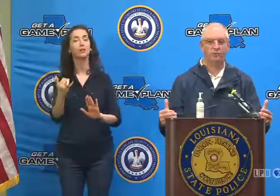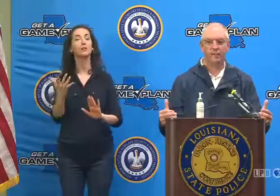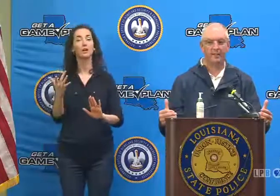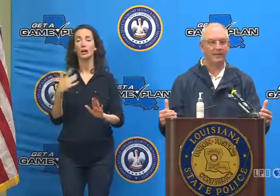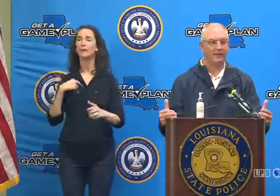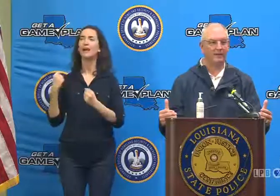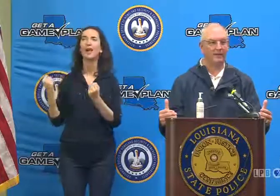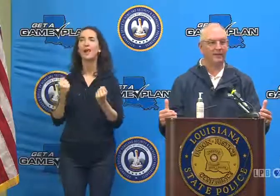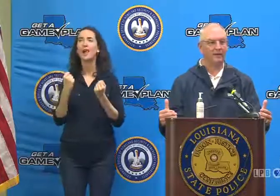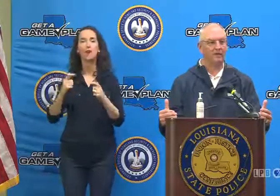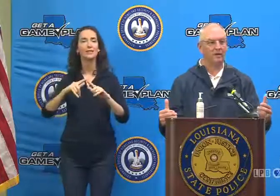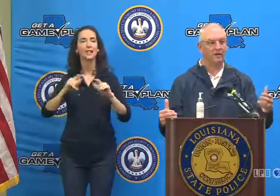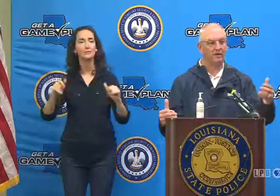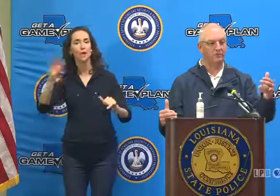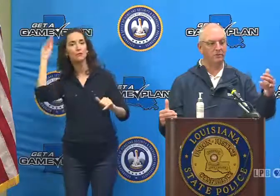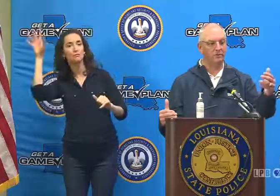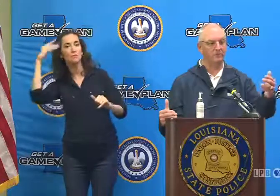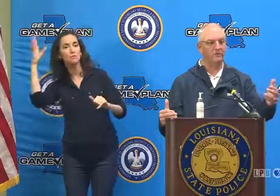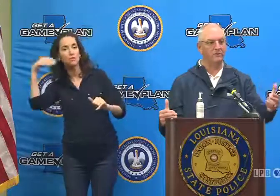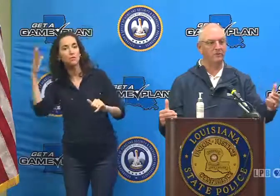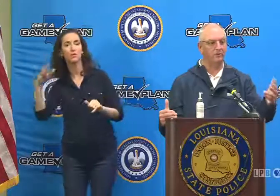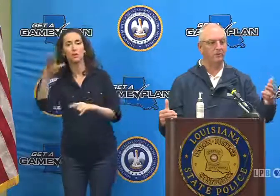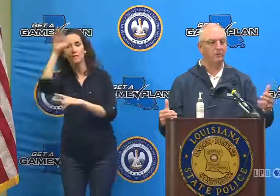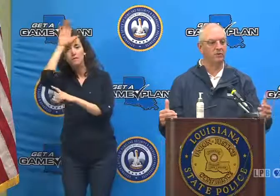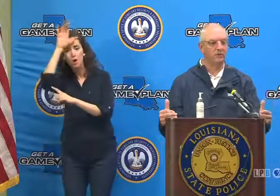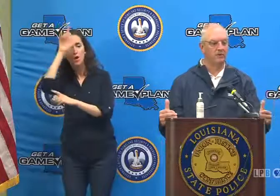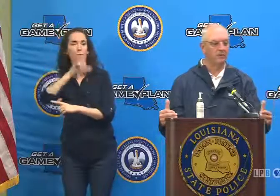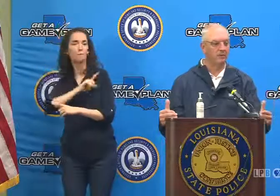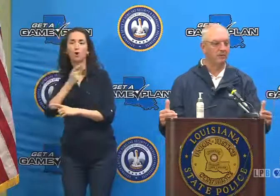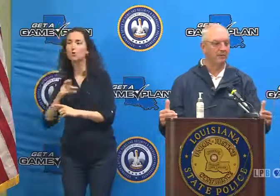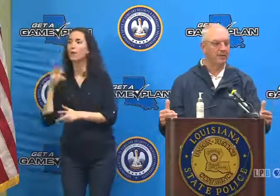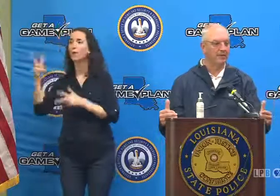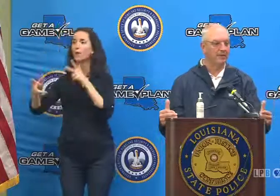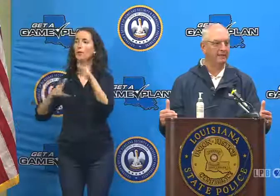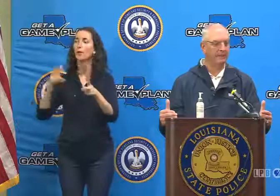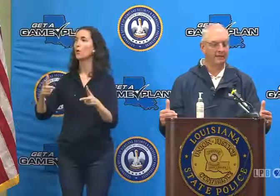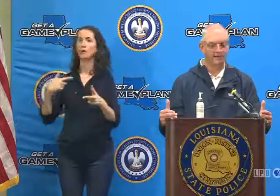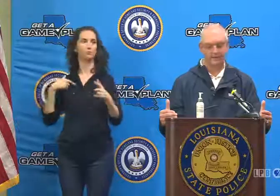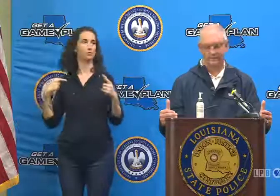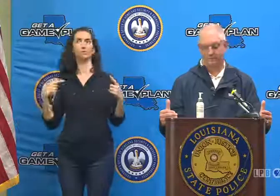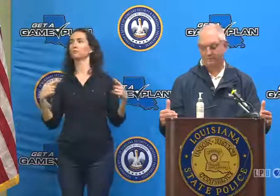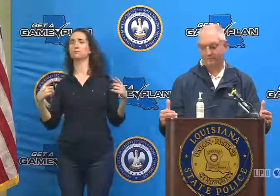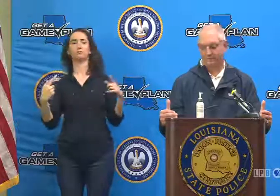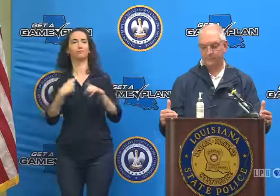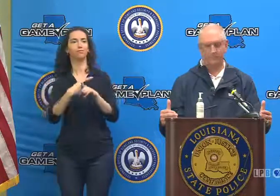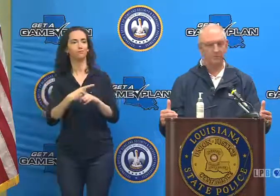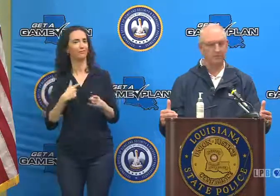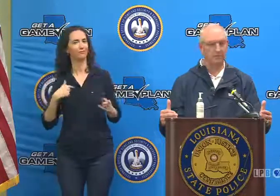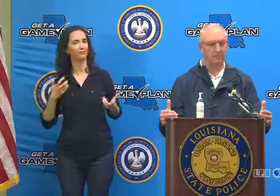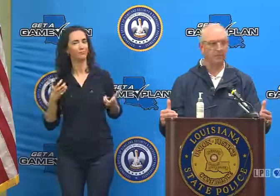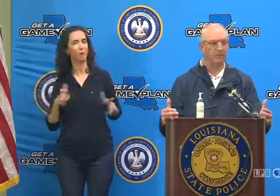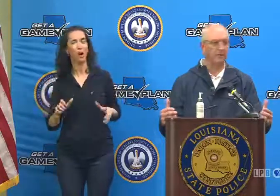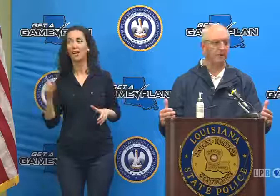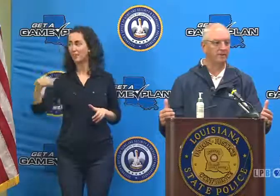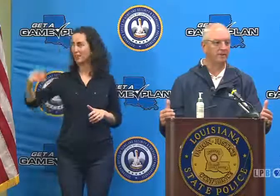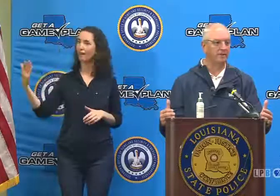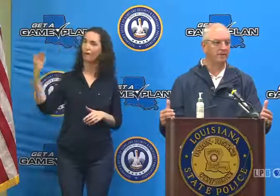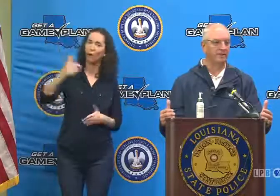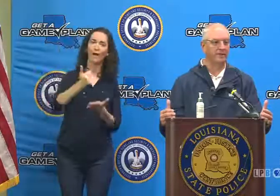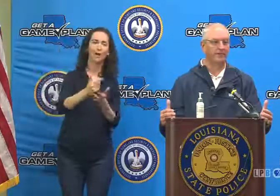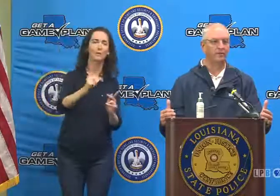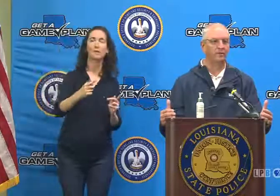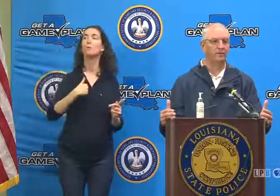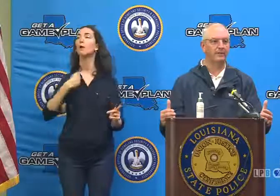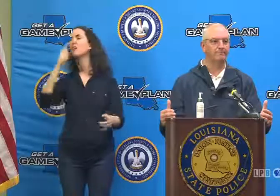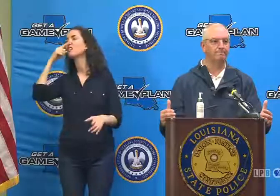responders are trying to get out and answer calls to individuals who may need some assistance with an emergency